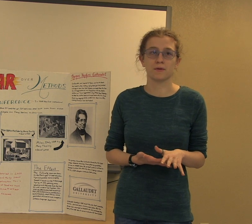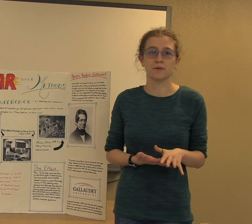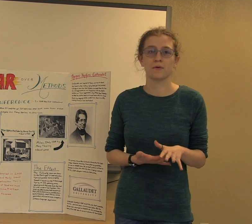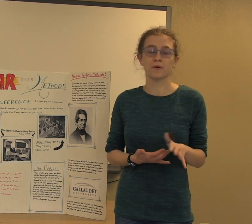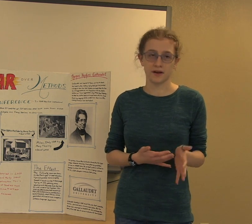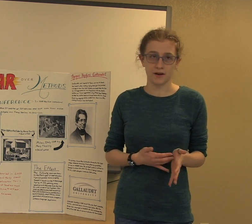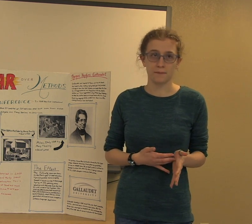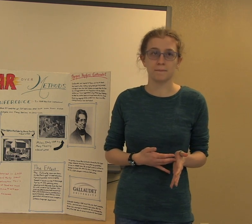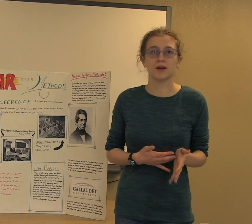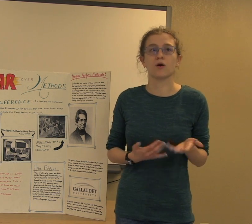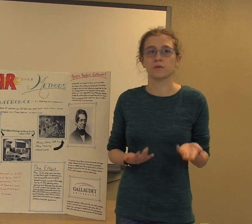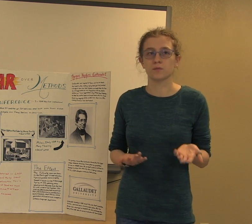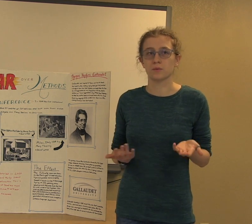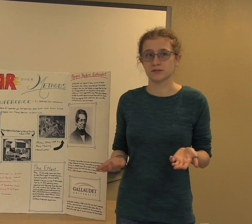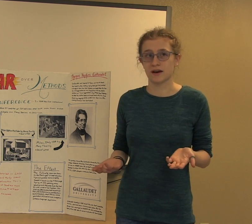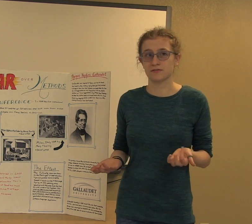were hearing, meaning only one was deaf.